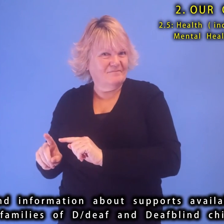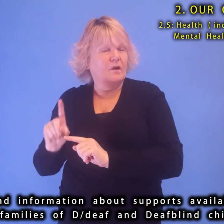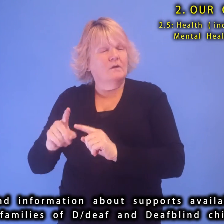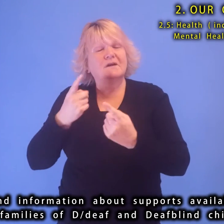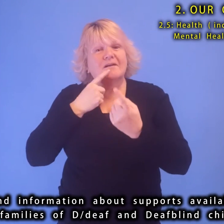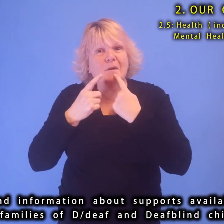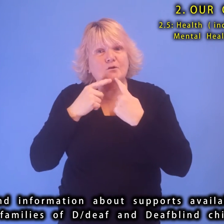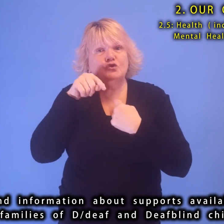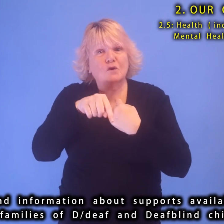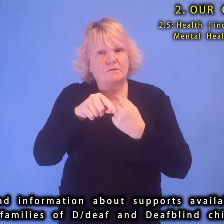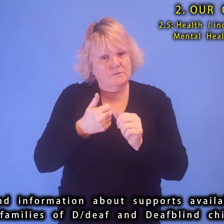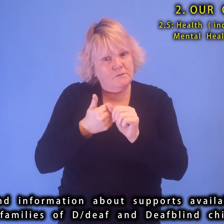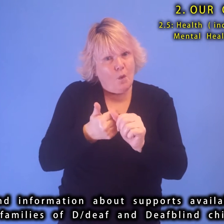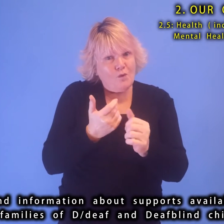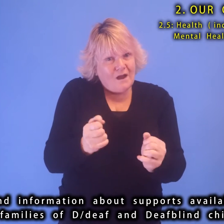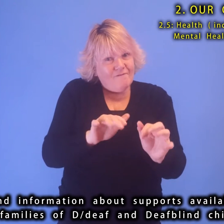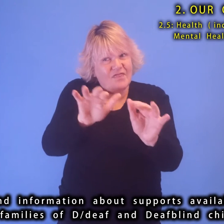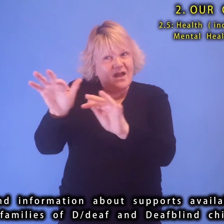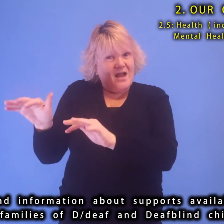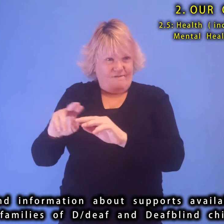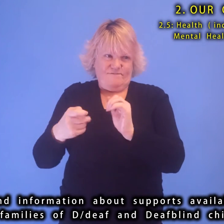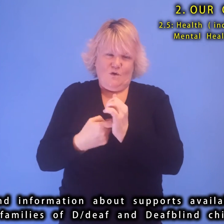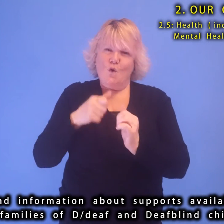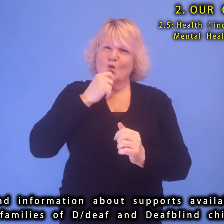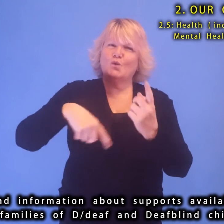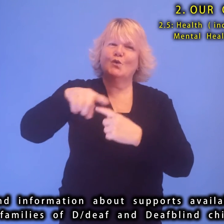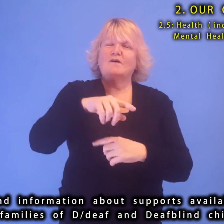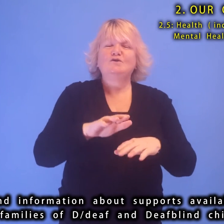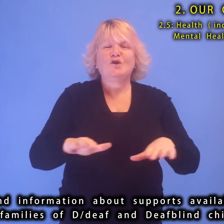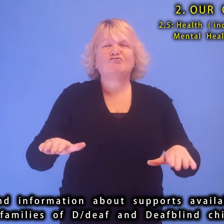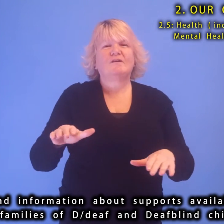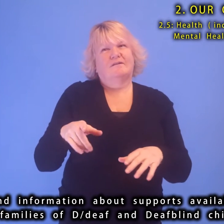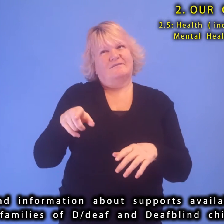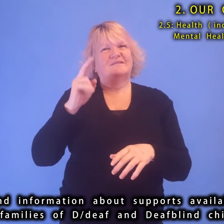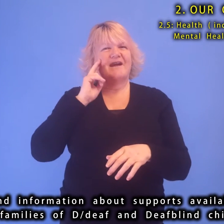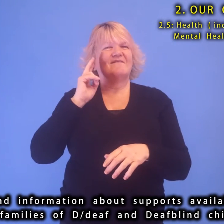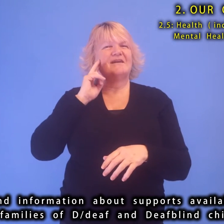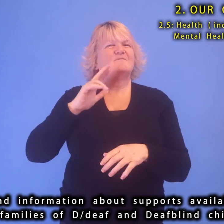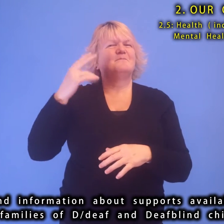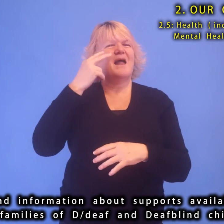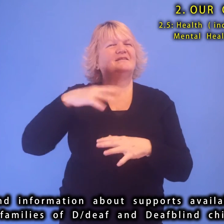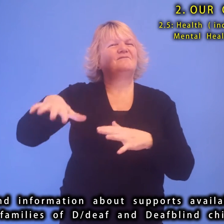and information about supports available to families of deaf and deafblind children.